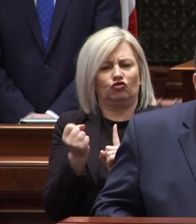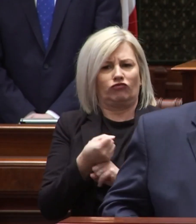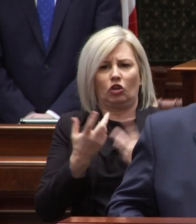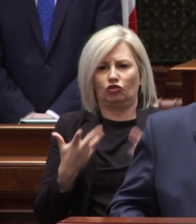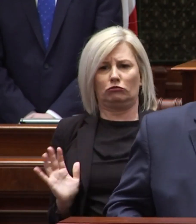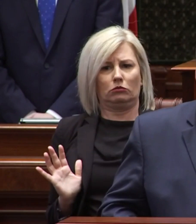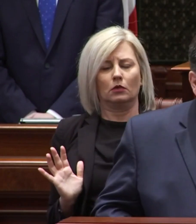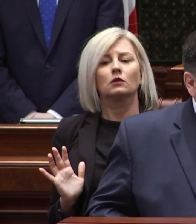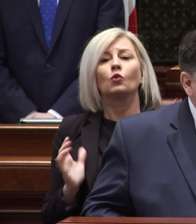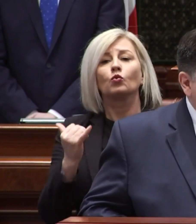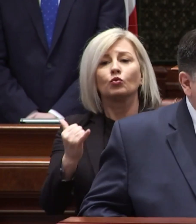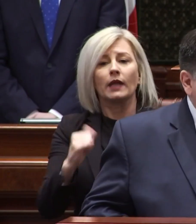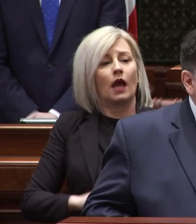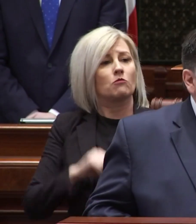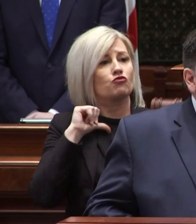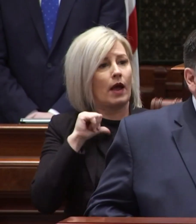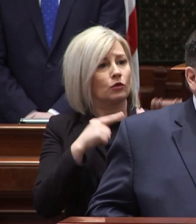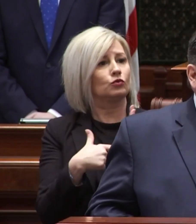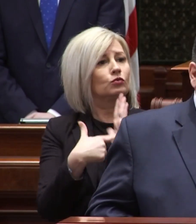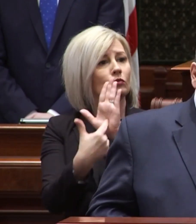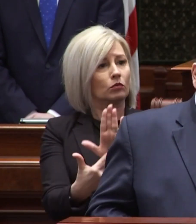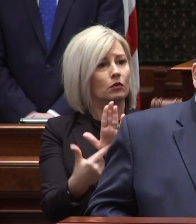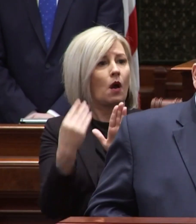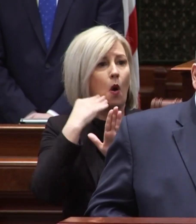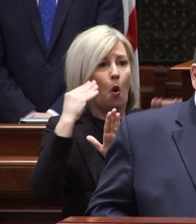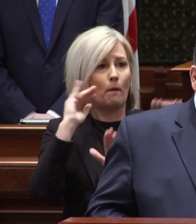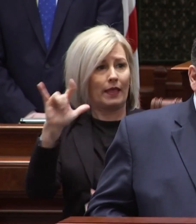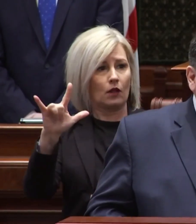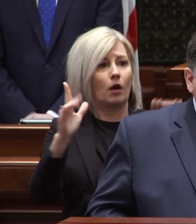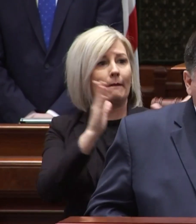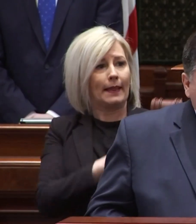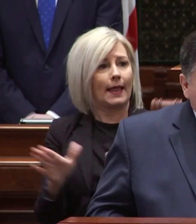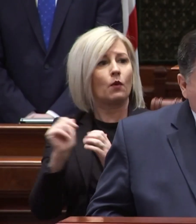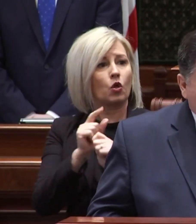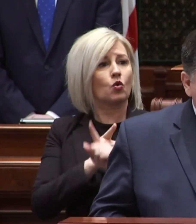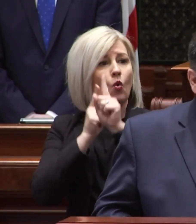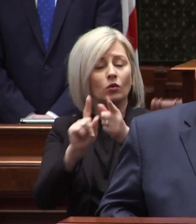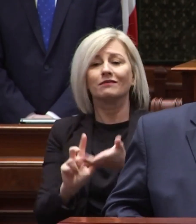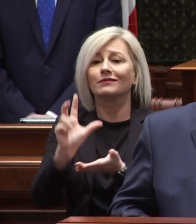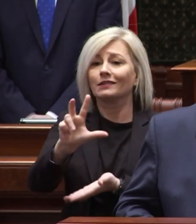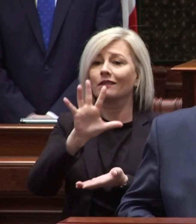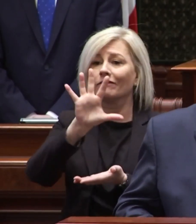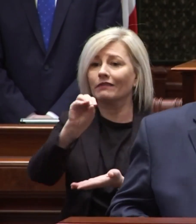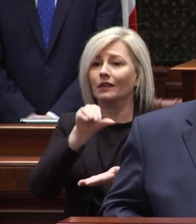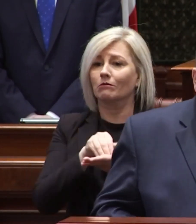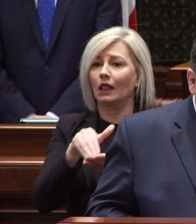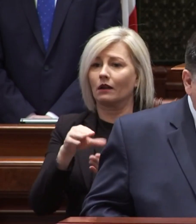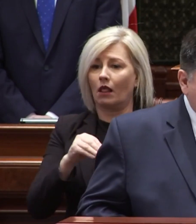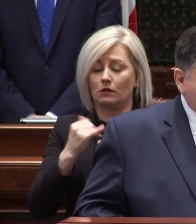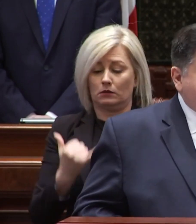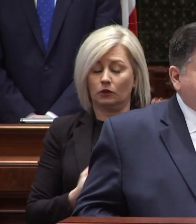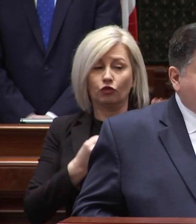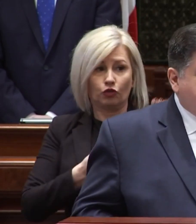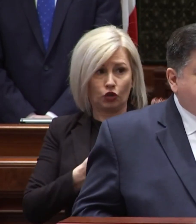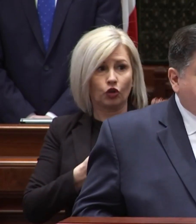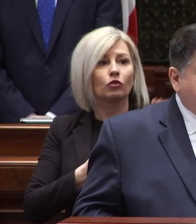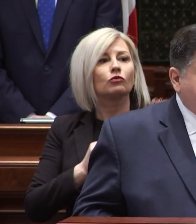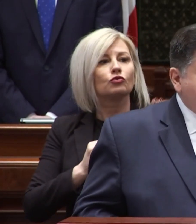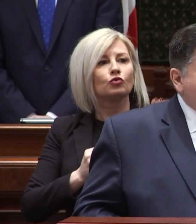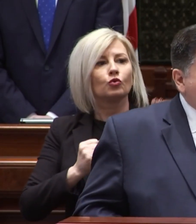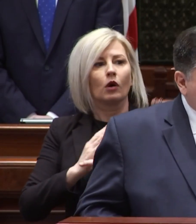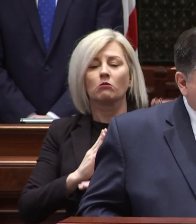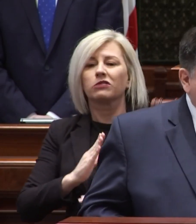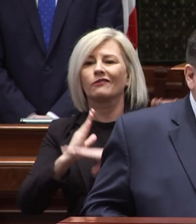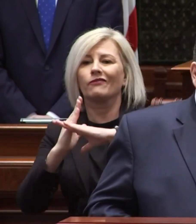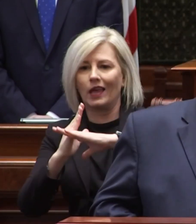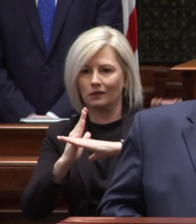so today i am proud to unveil home illinois a plan with a goal to invest 50 million dollars this year into prevention